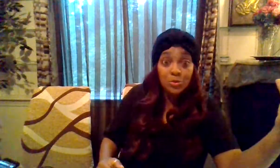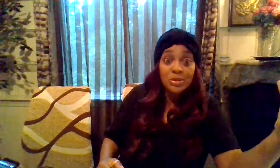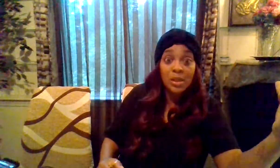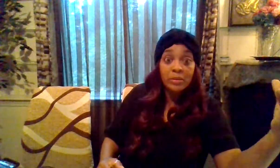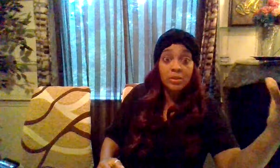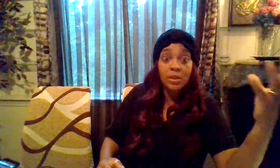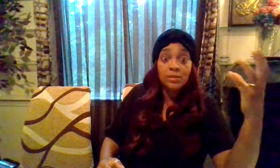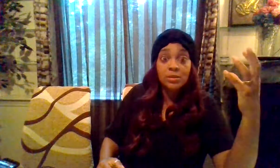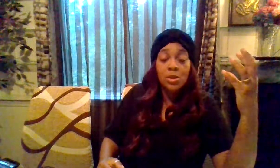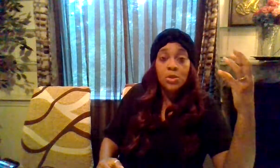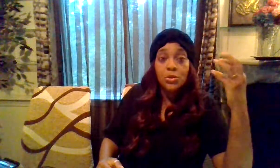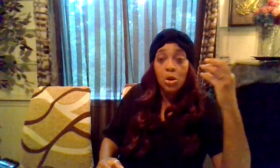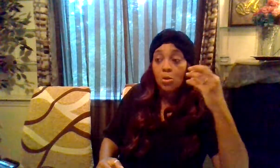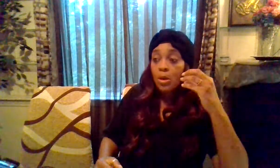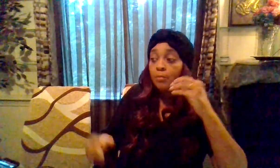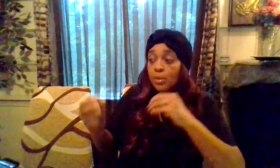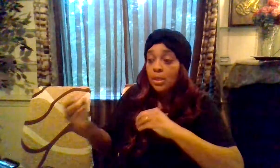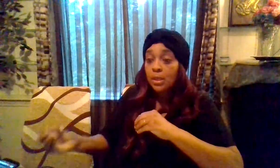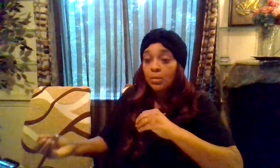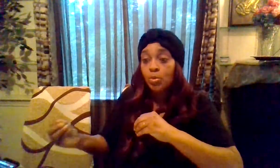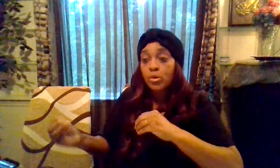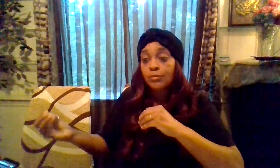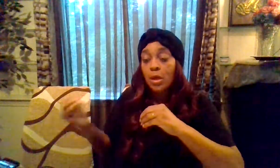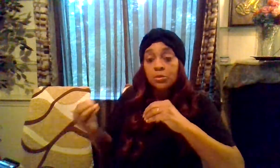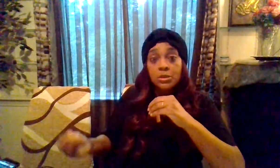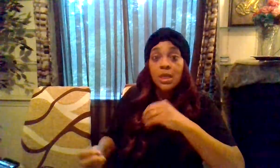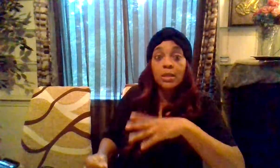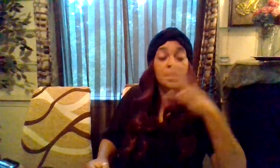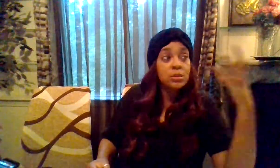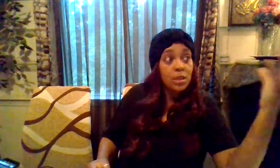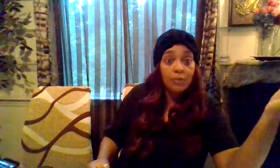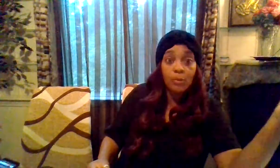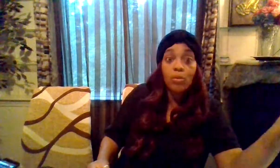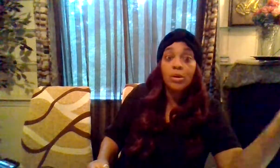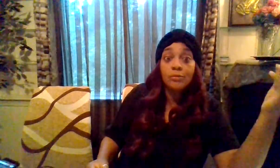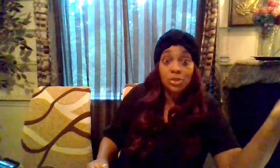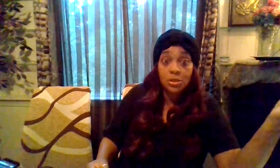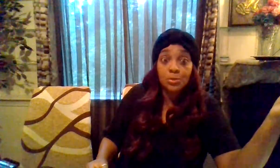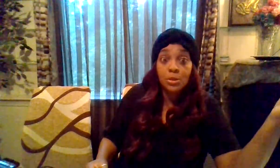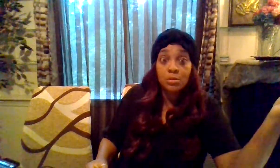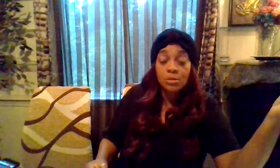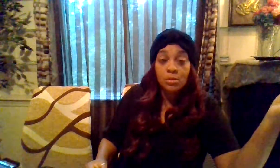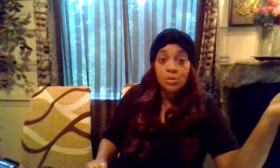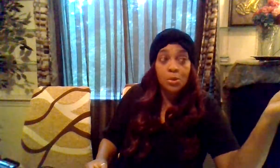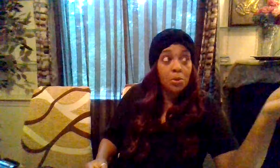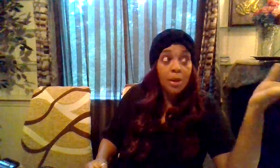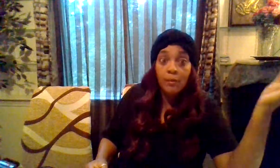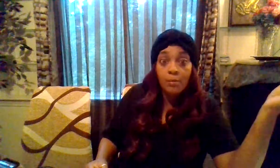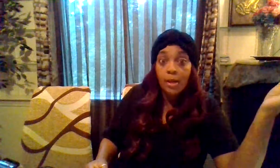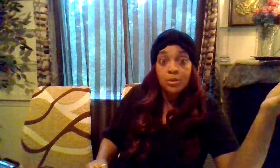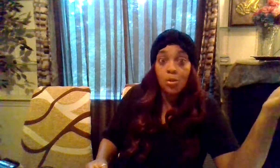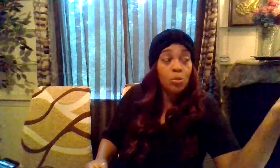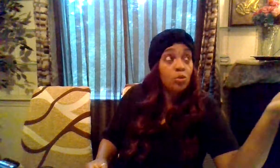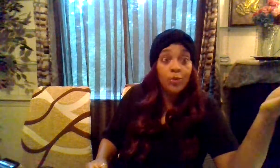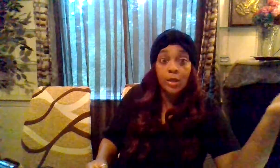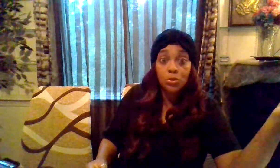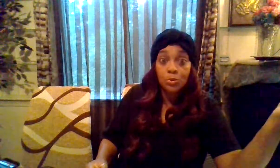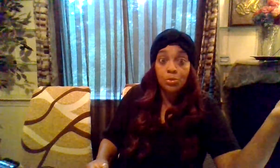you say things you know being in a point of understanding instead of a point of judgment you know everybody don't move like you do